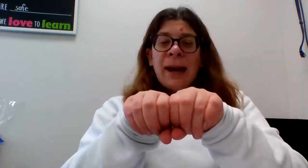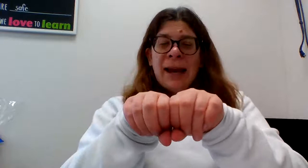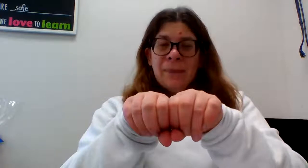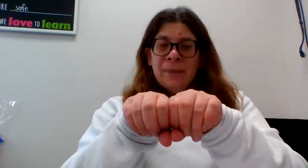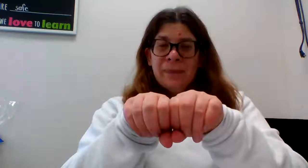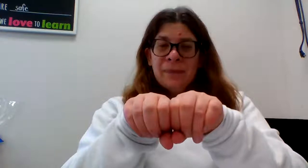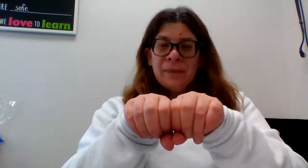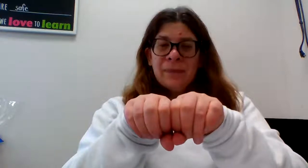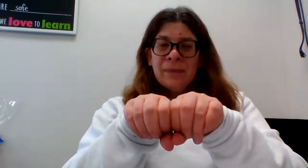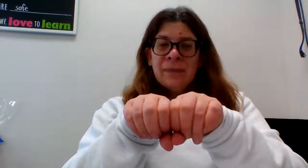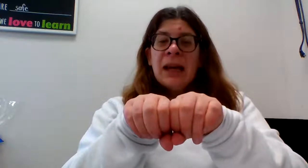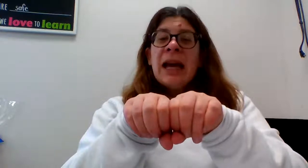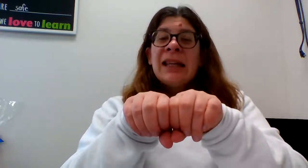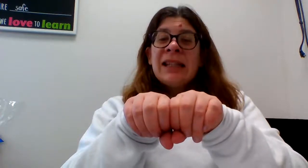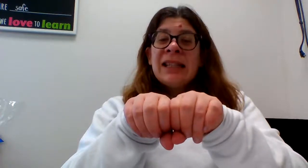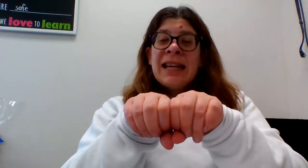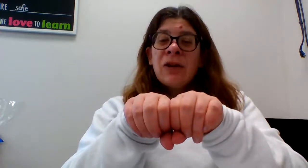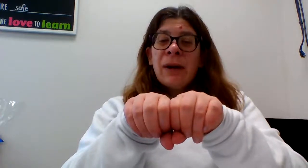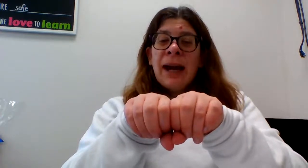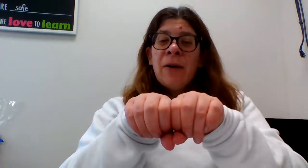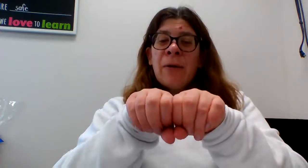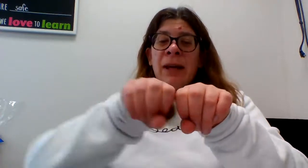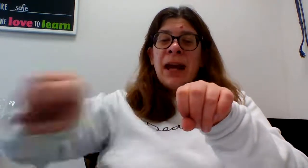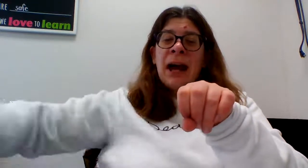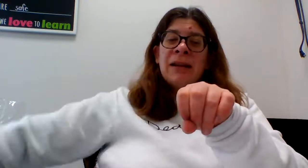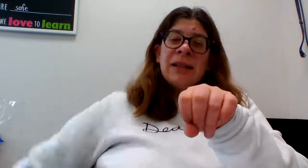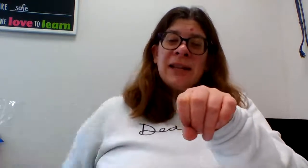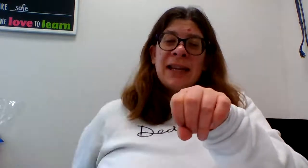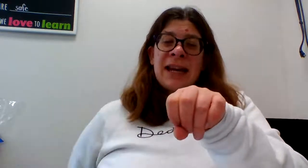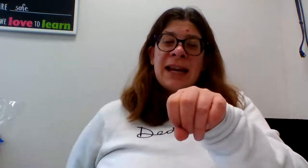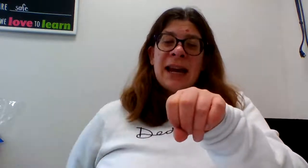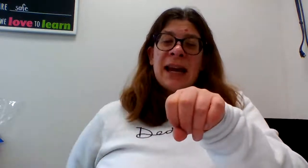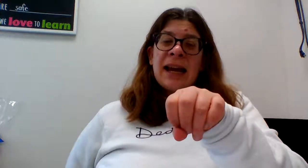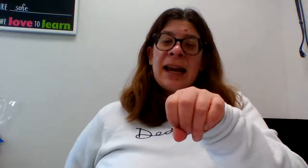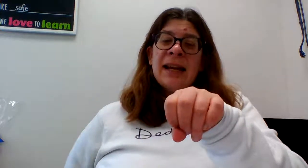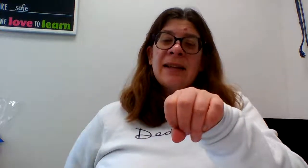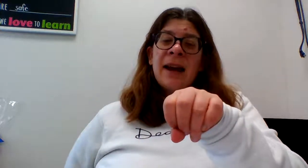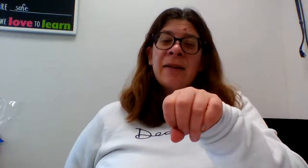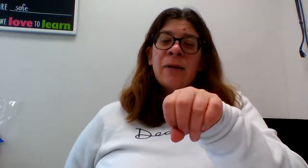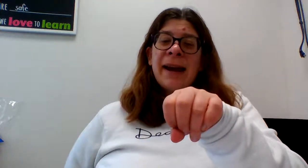secret without sea is crit